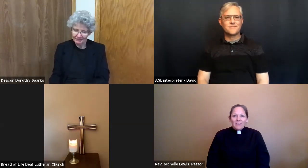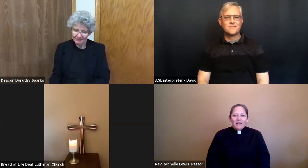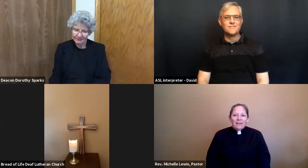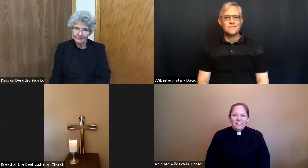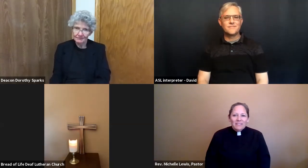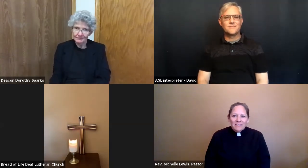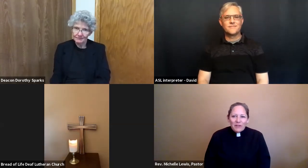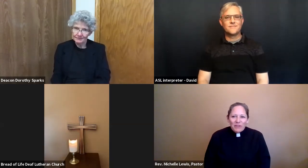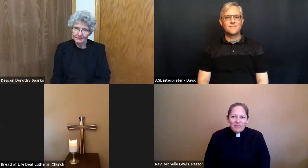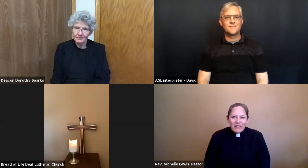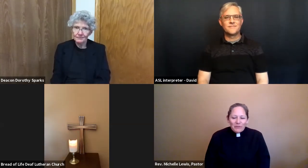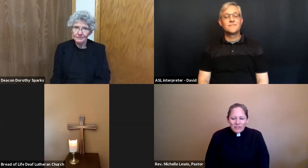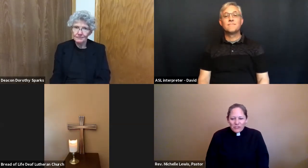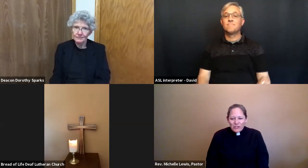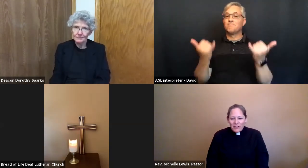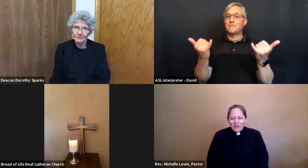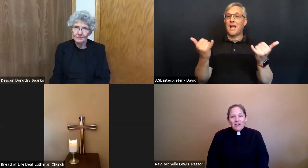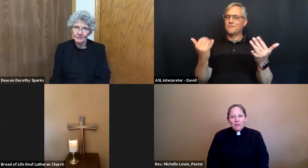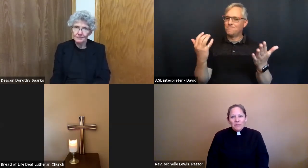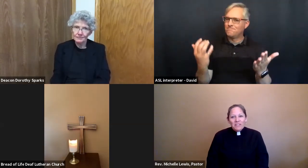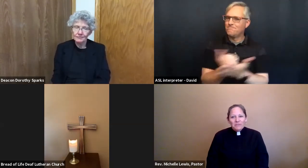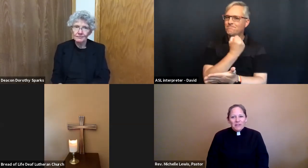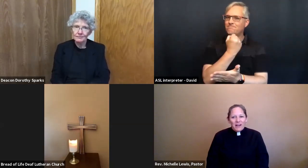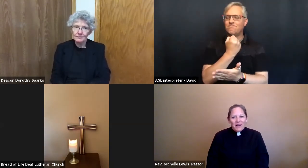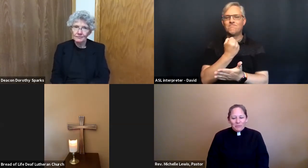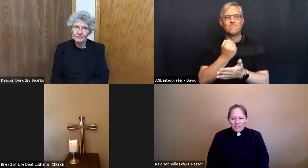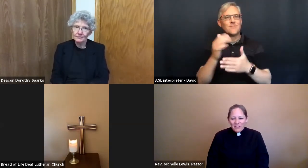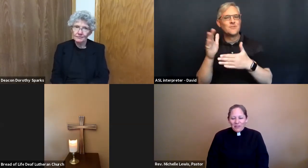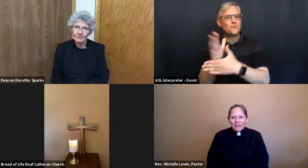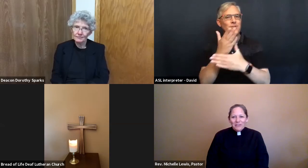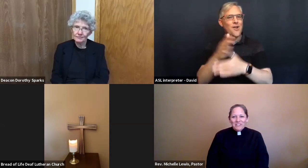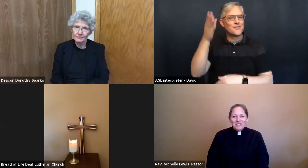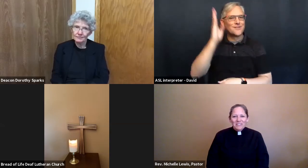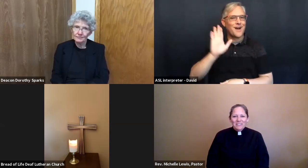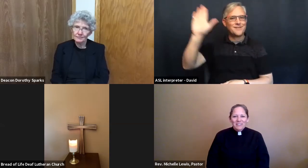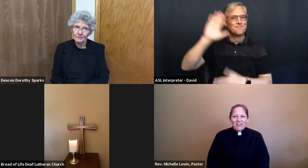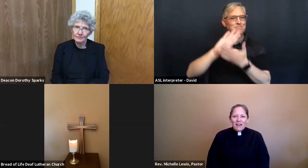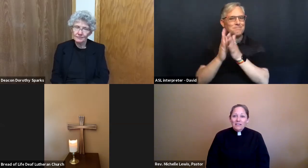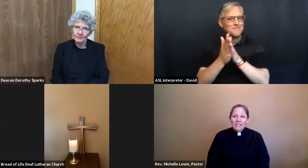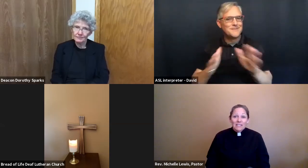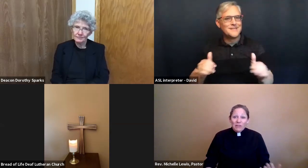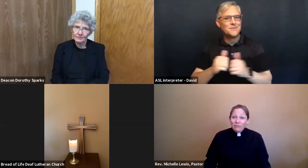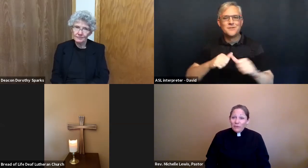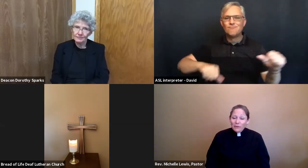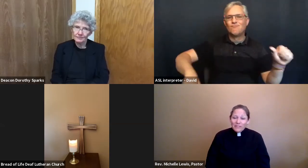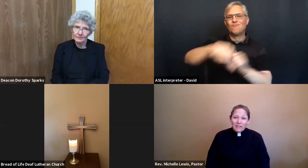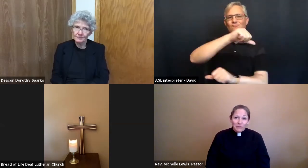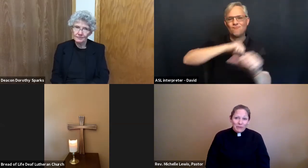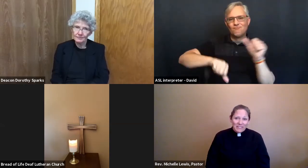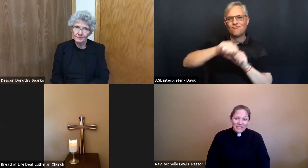at this time we invite you to share the peace of God with others as has been for several months